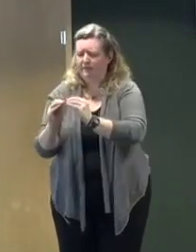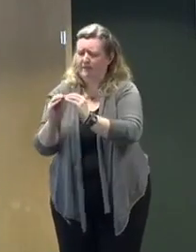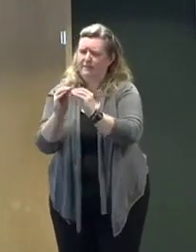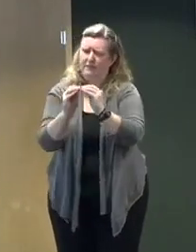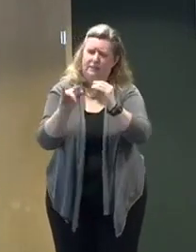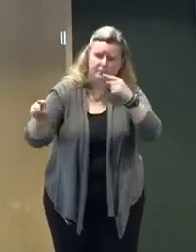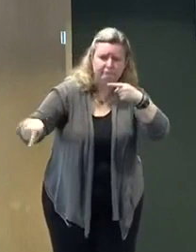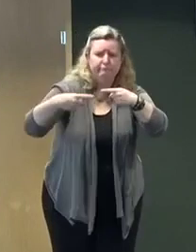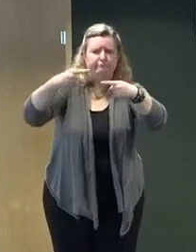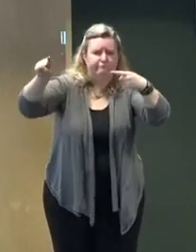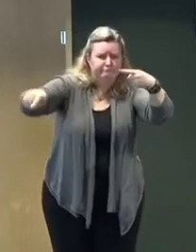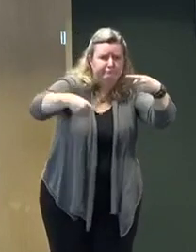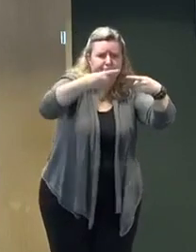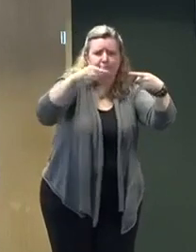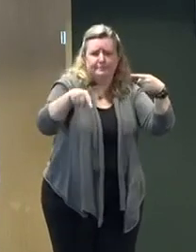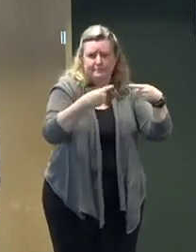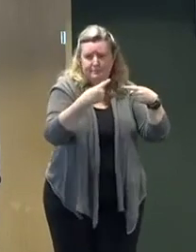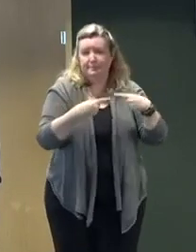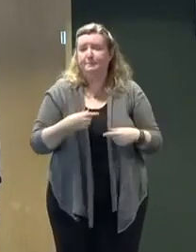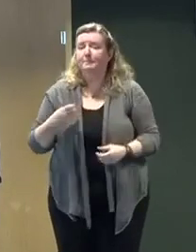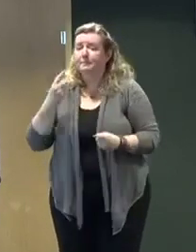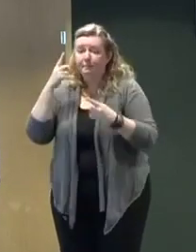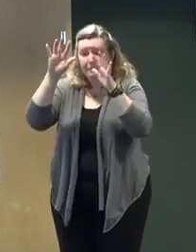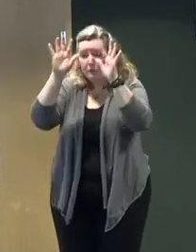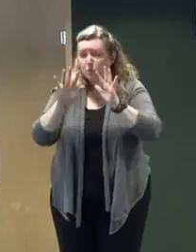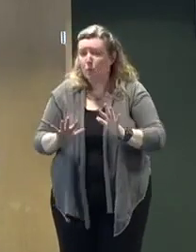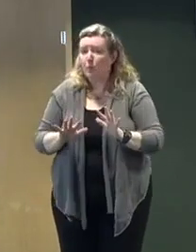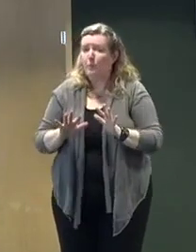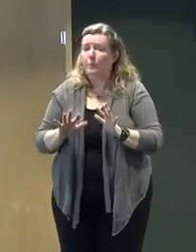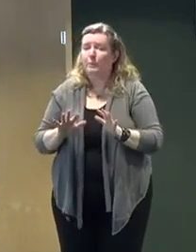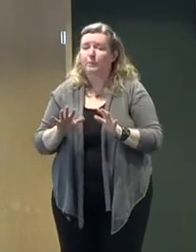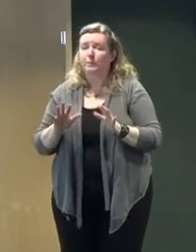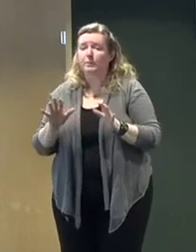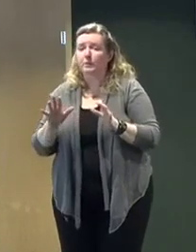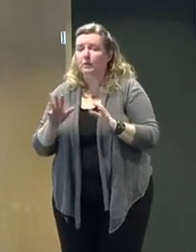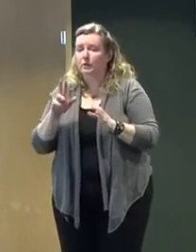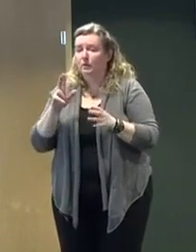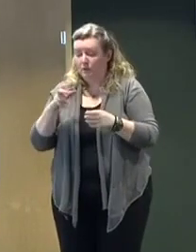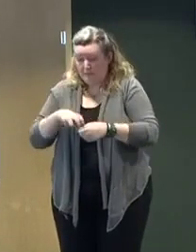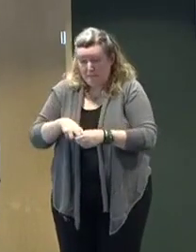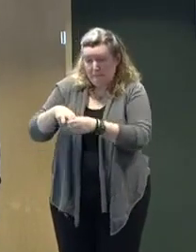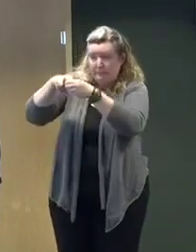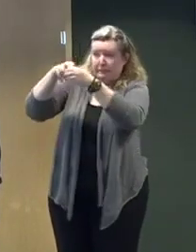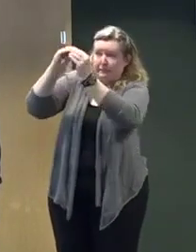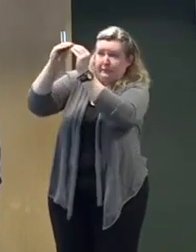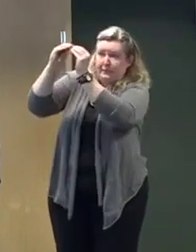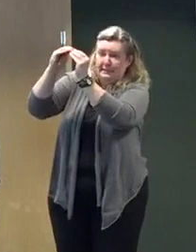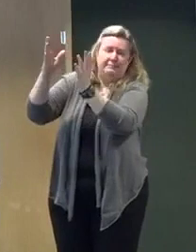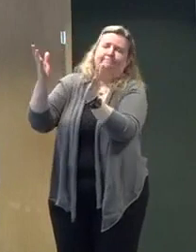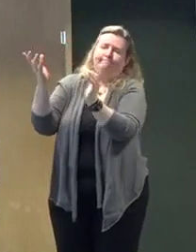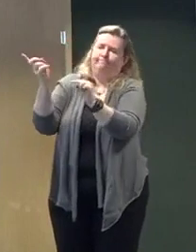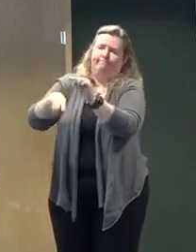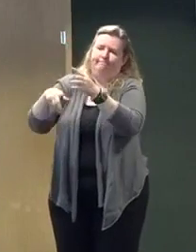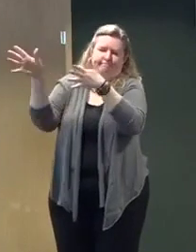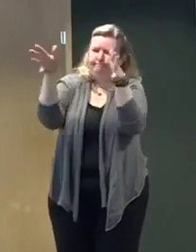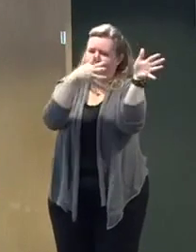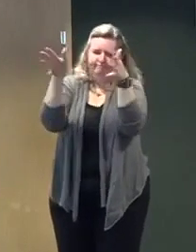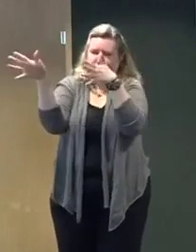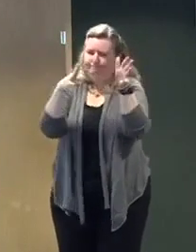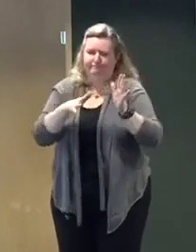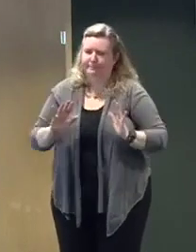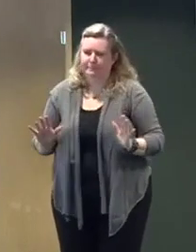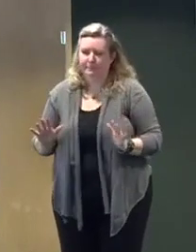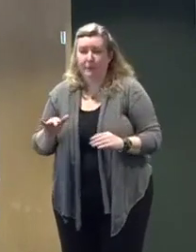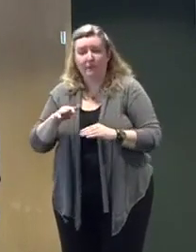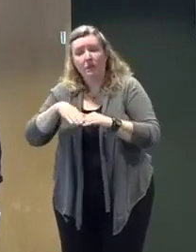at any given moment could prevent utility crews from getting up in a bucket safely. I think, Joe, you'll agree that if it's over 40 miles an hour,